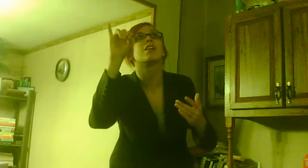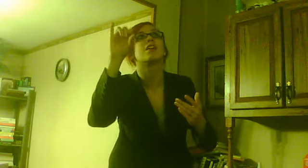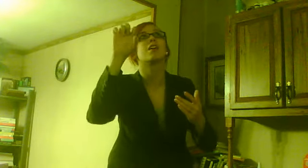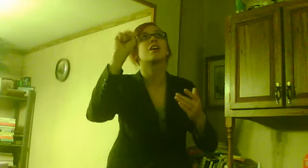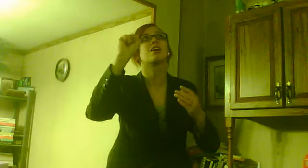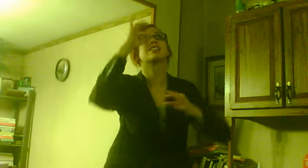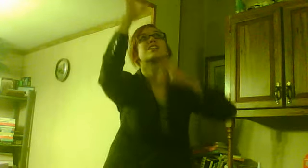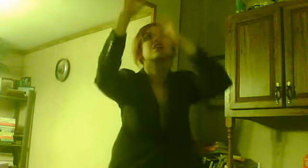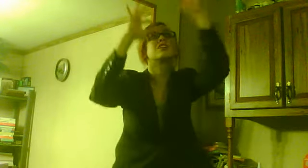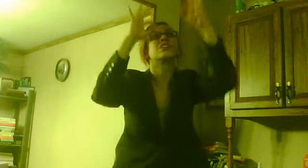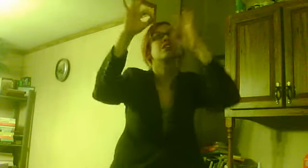the black thorn.